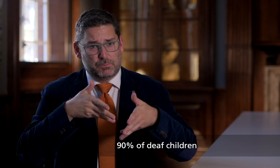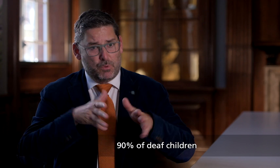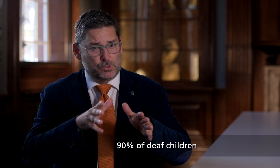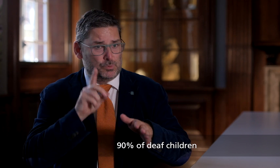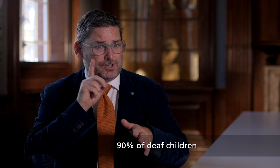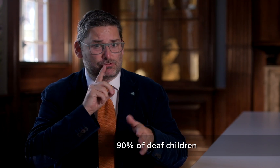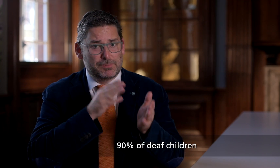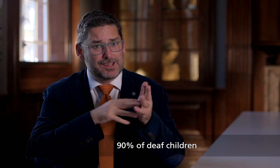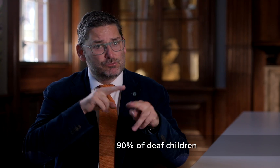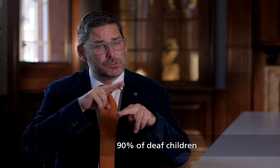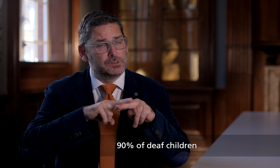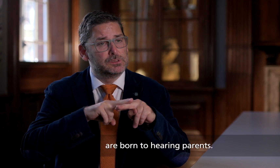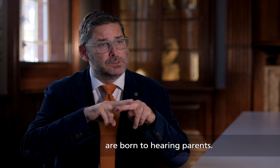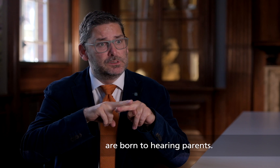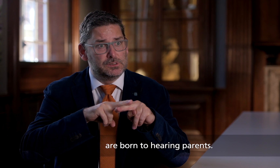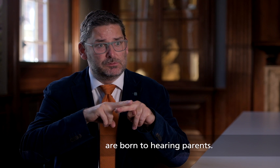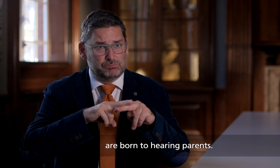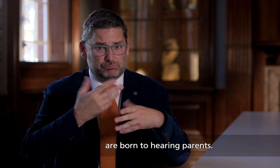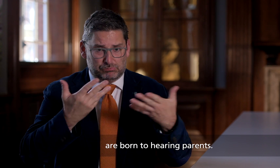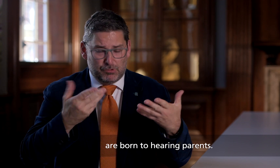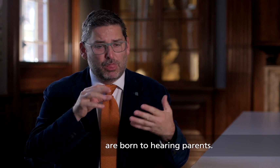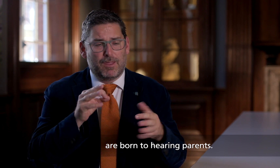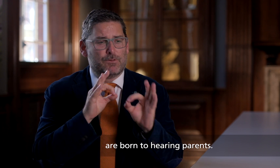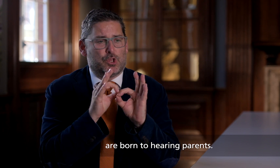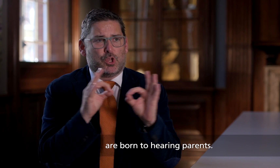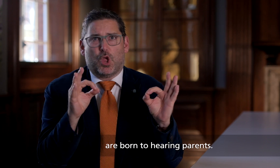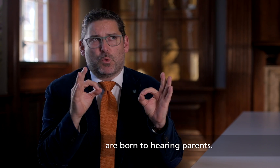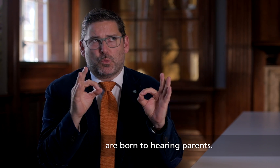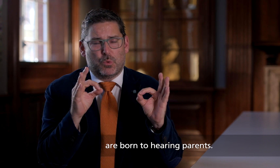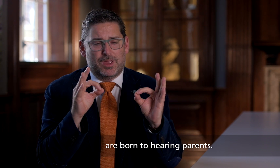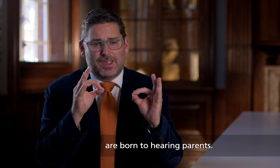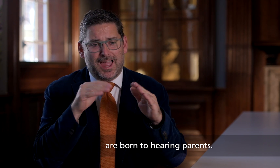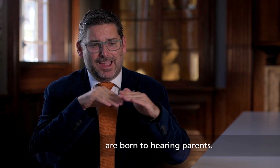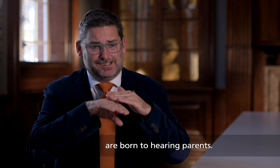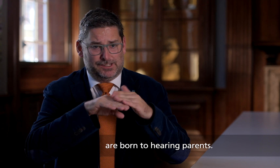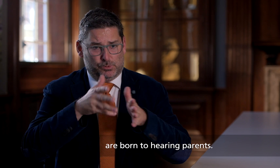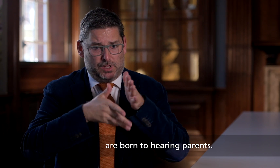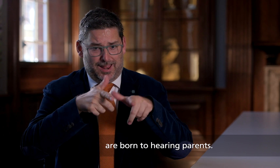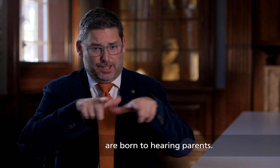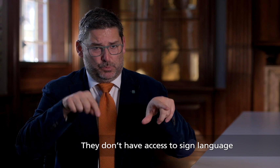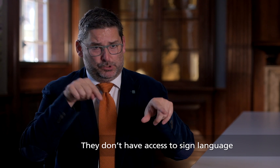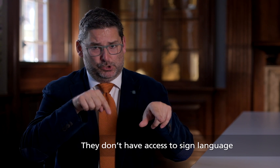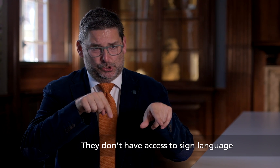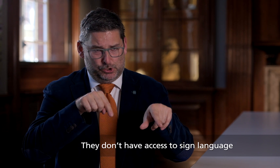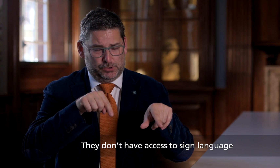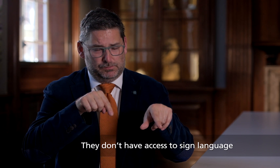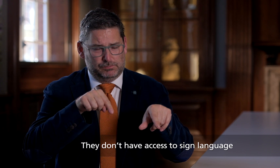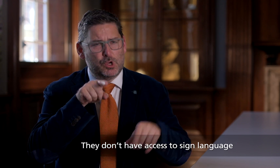90% of deaf children are born to hearing parents and they don't have access to sign language.